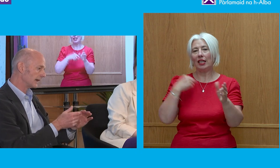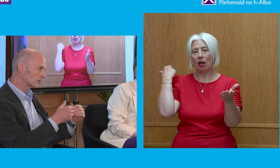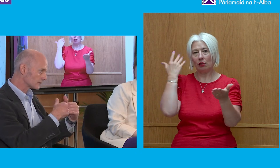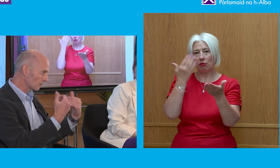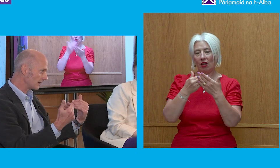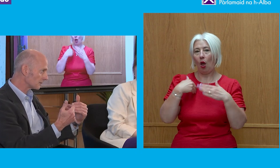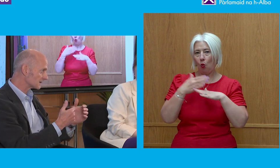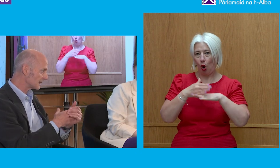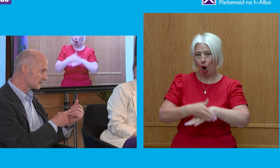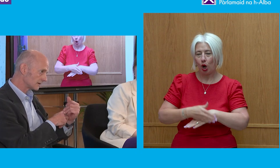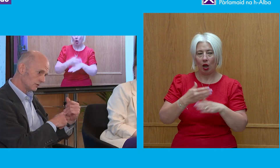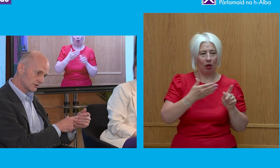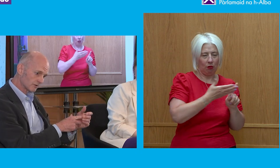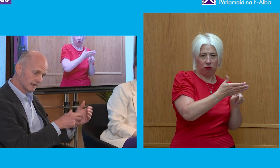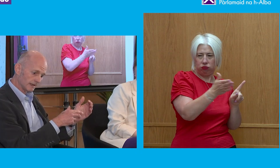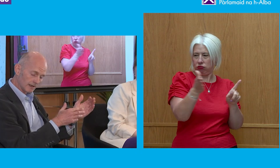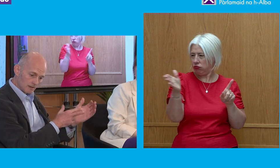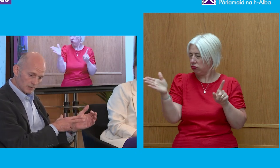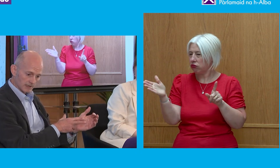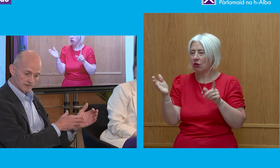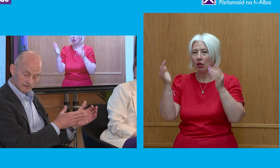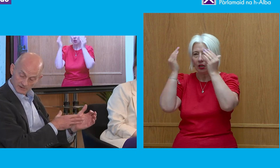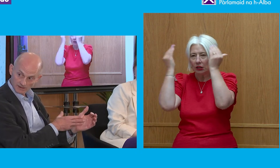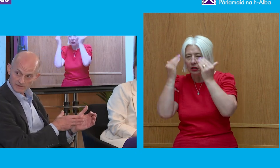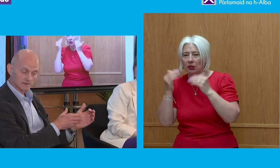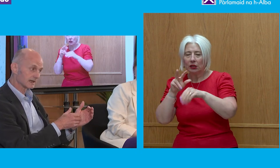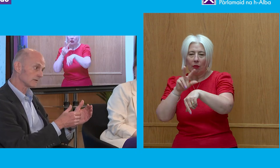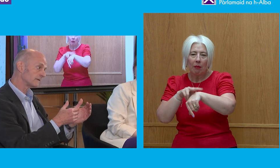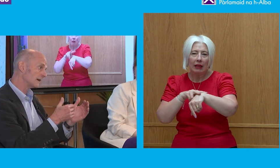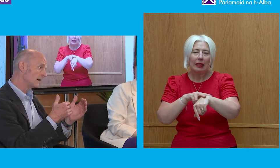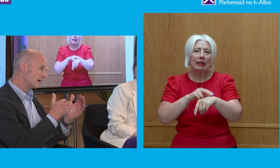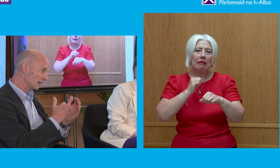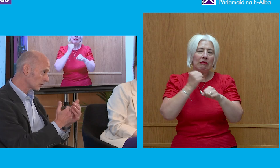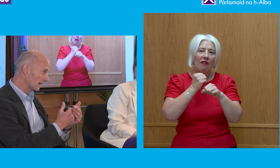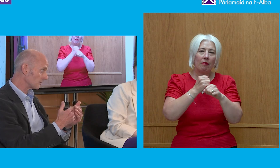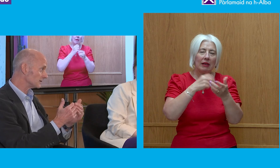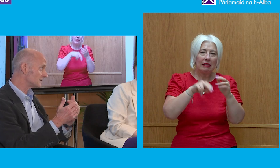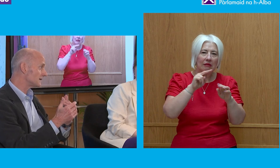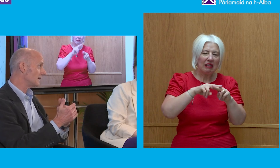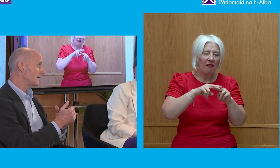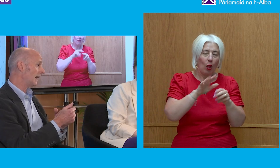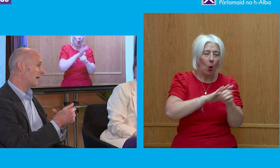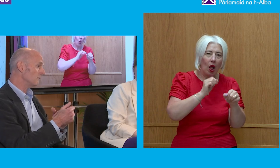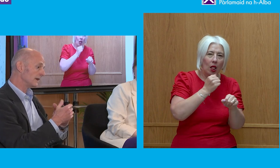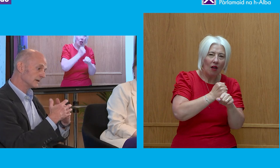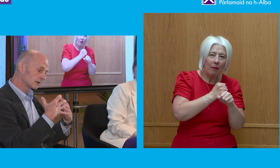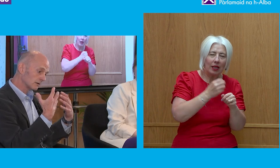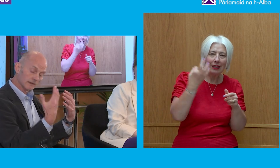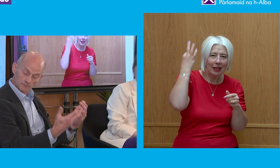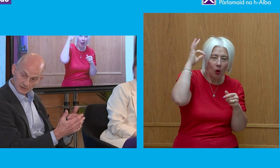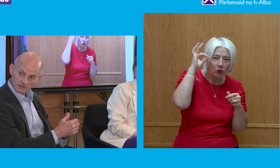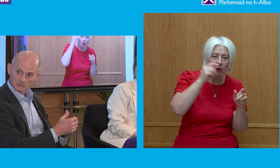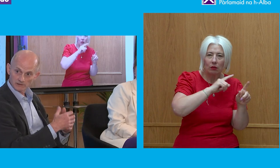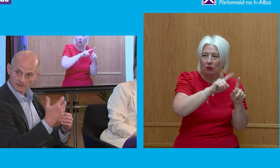can say, across the wider public sector, judiciary, police, civil service itself, local government, if you